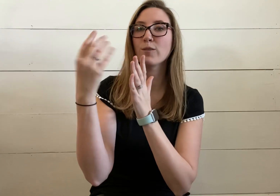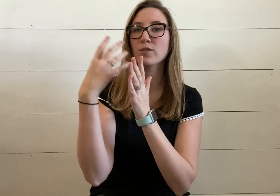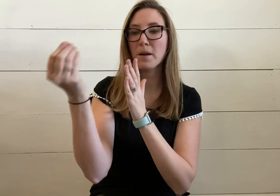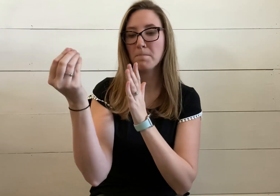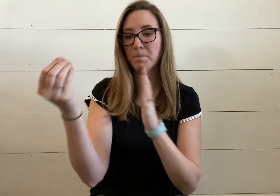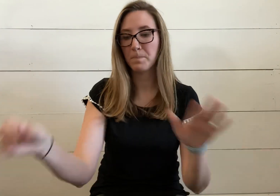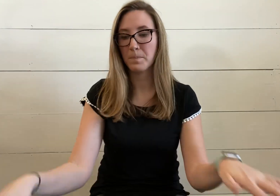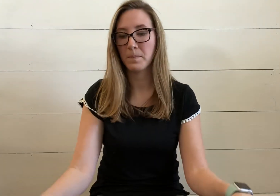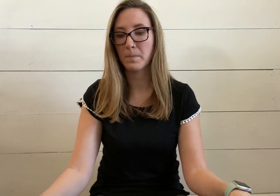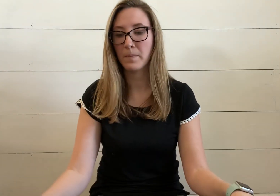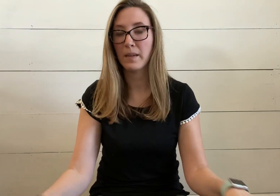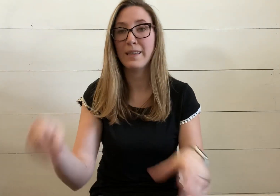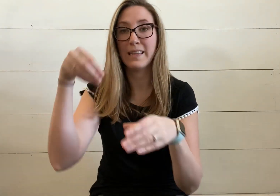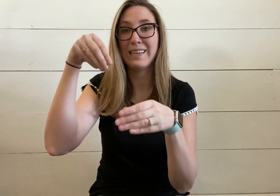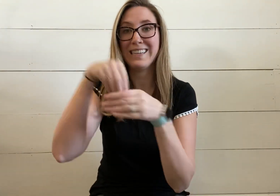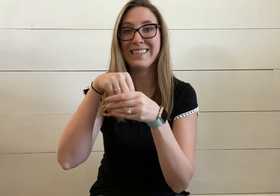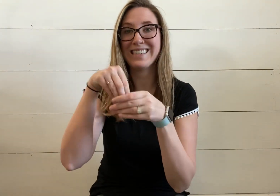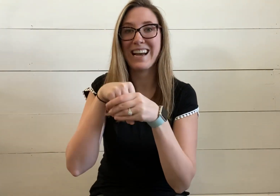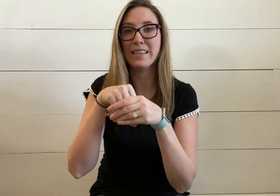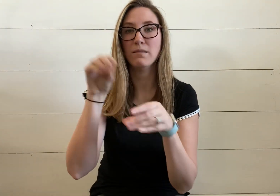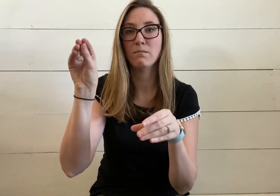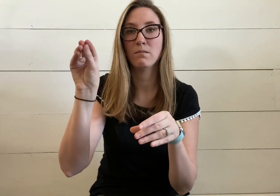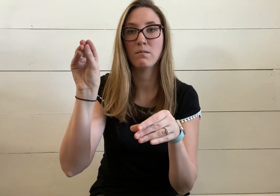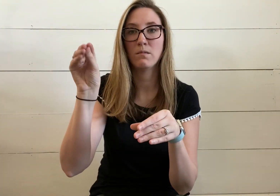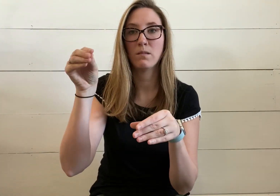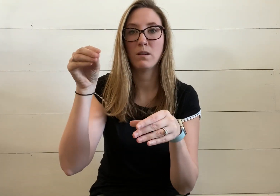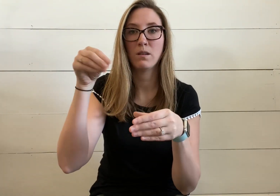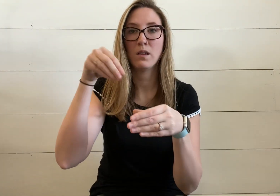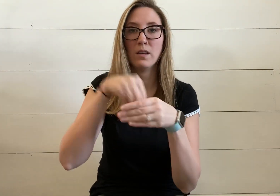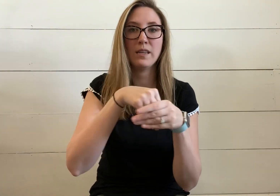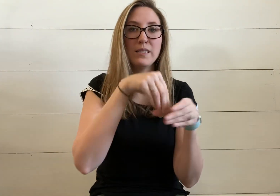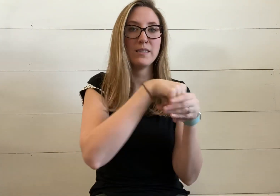outside, then inside, inside,